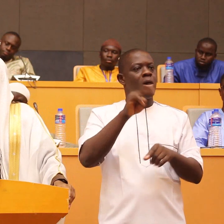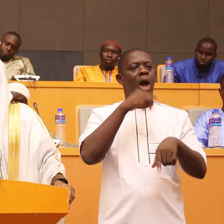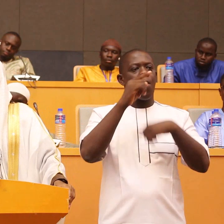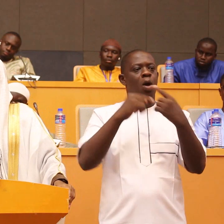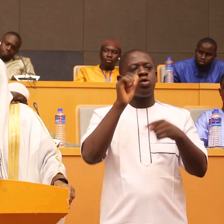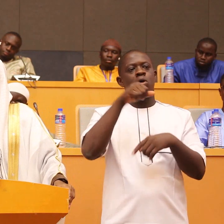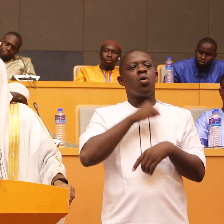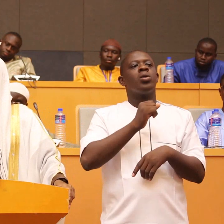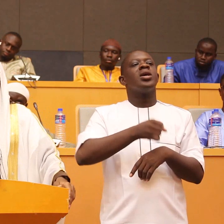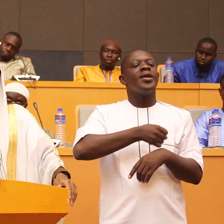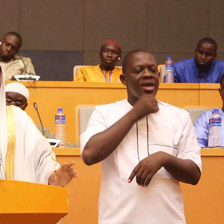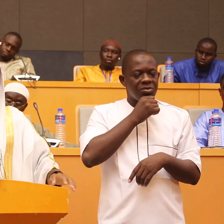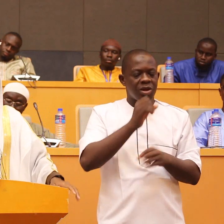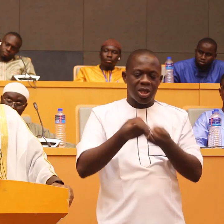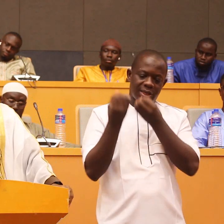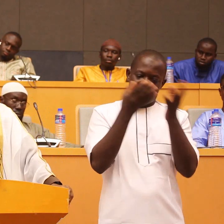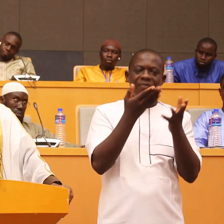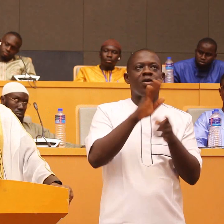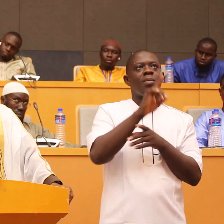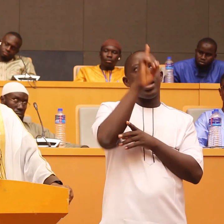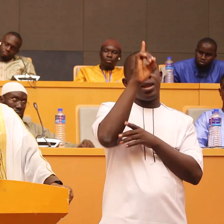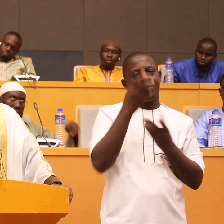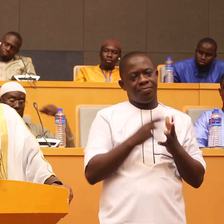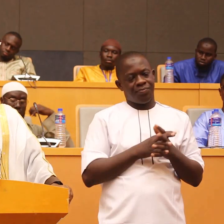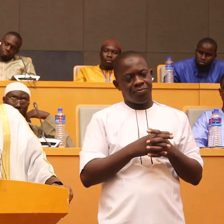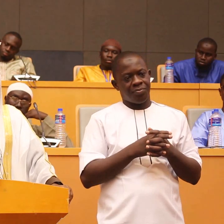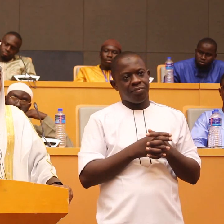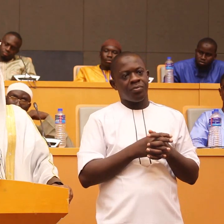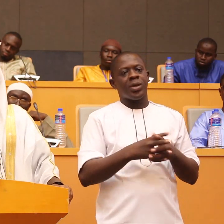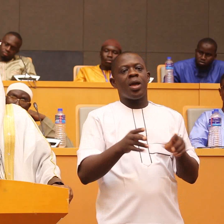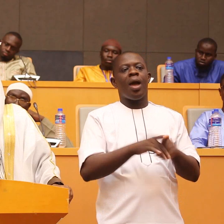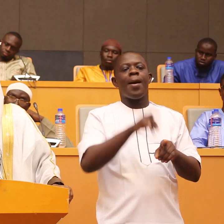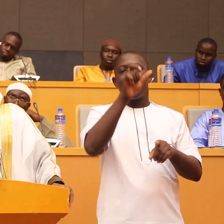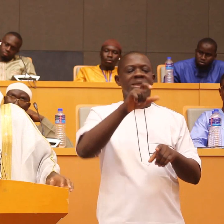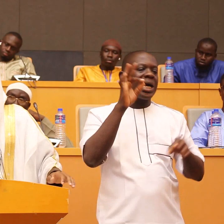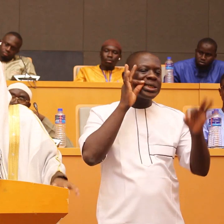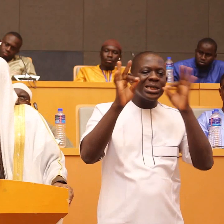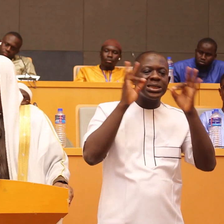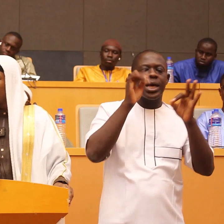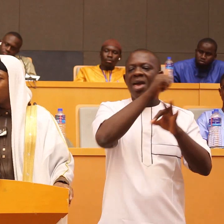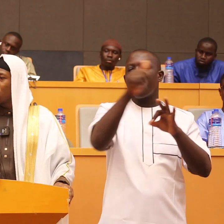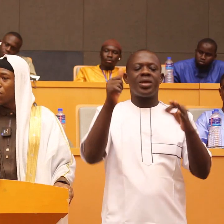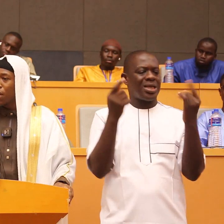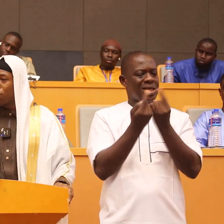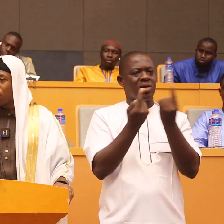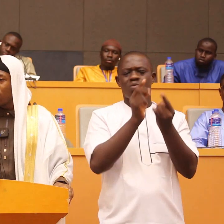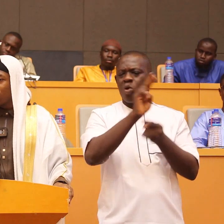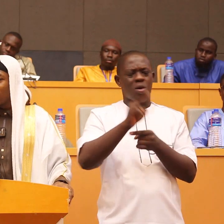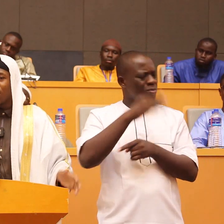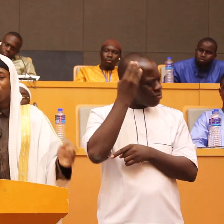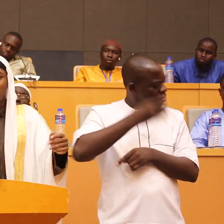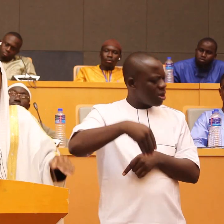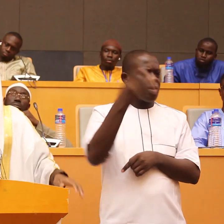maturity is a gift from allah subhanahu wa ta'ala a da'i should not respond to each and everything ignore them